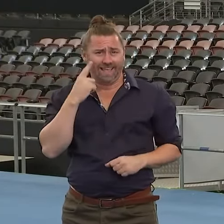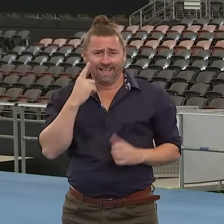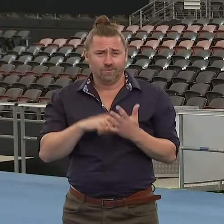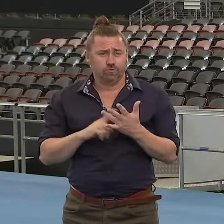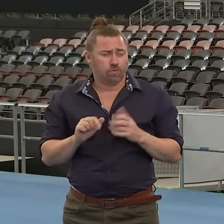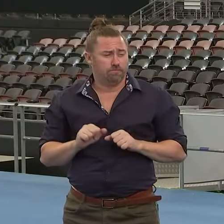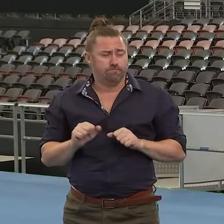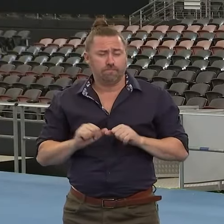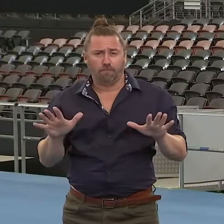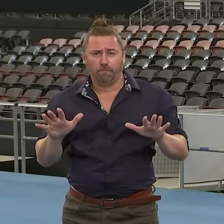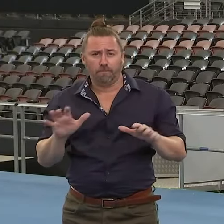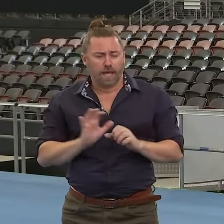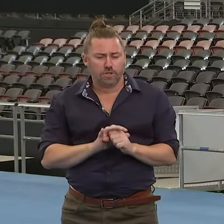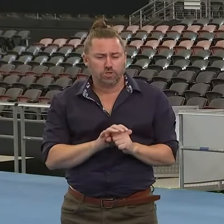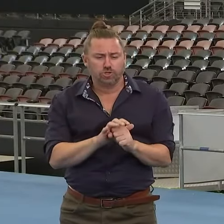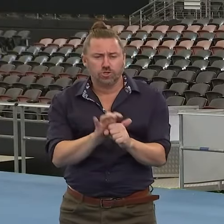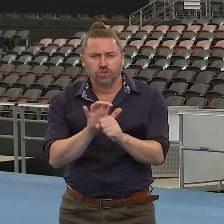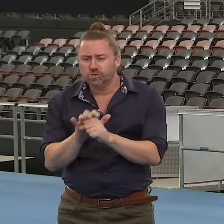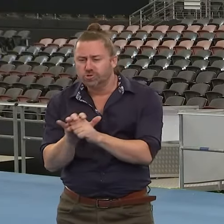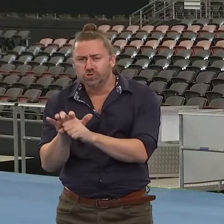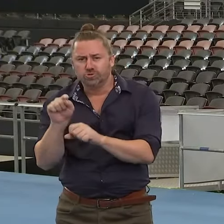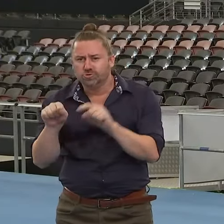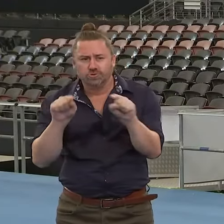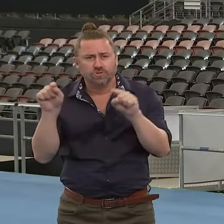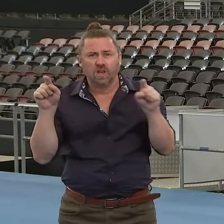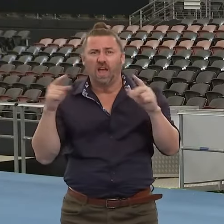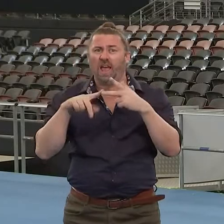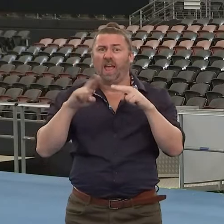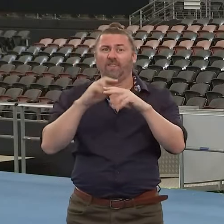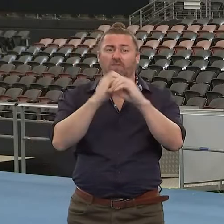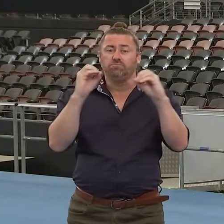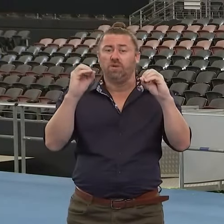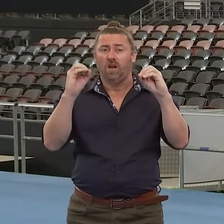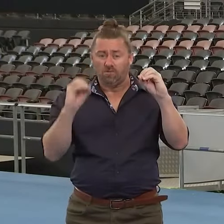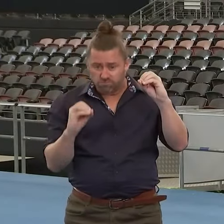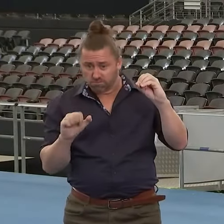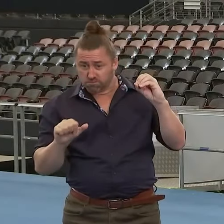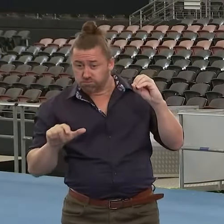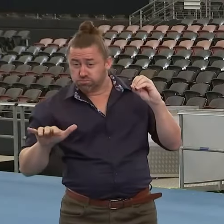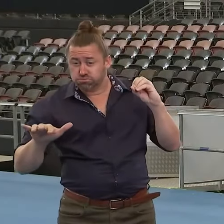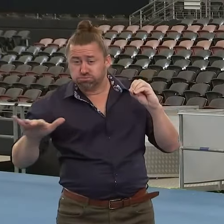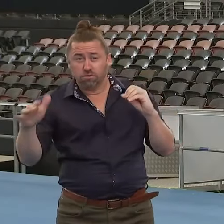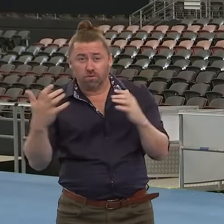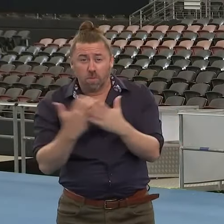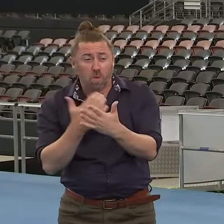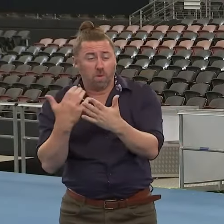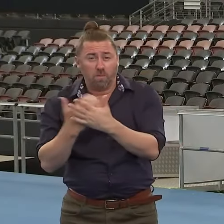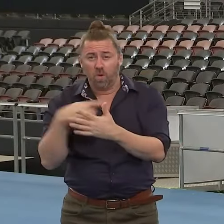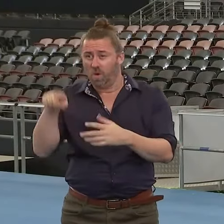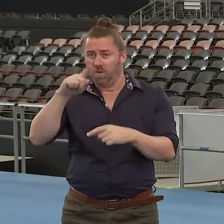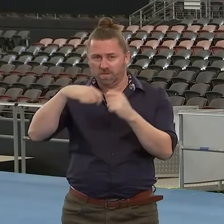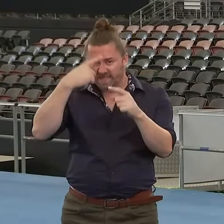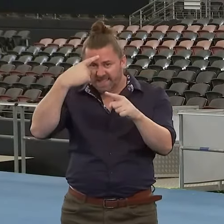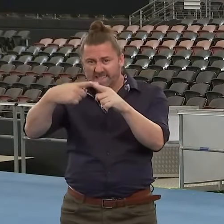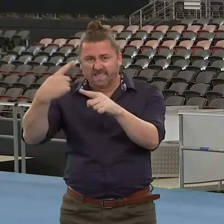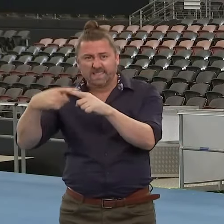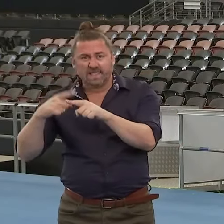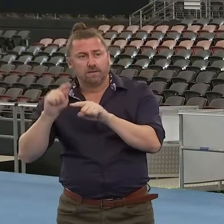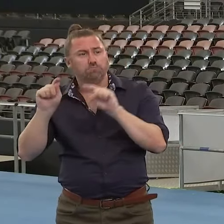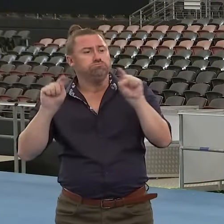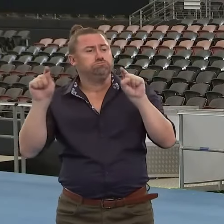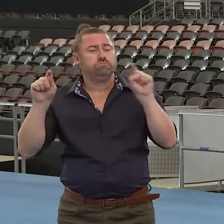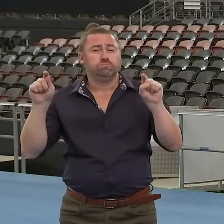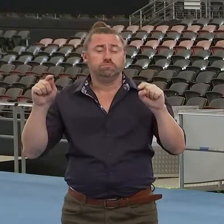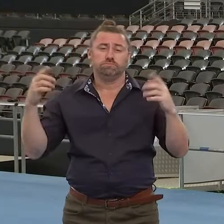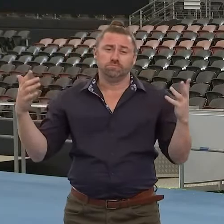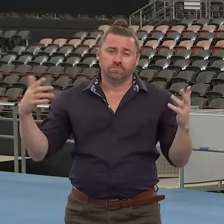this new variant is more contagious, it means spreading even more quickly to more people. And that is all the